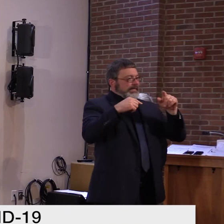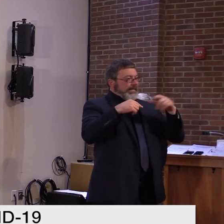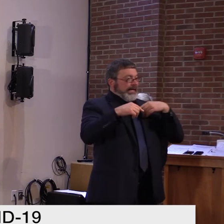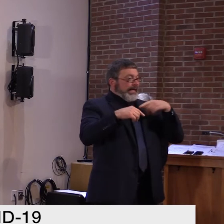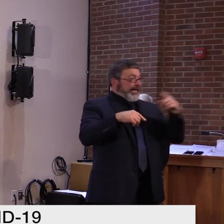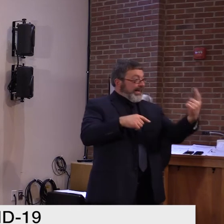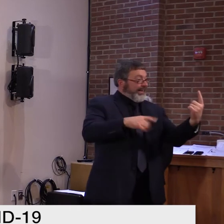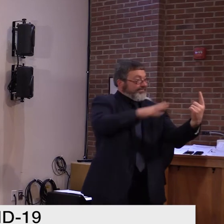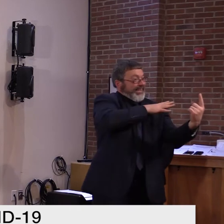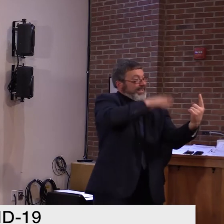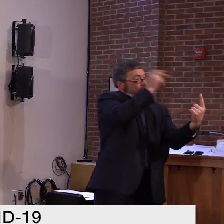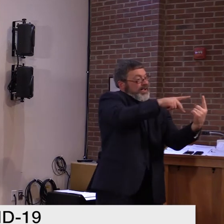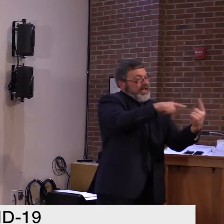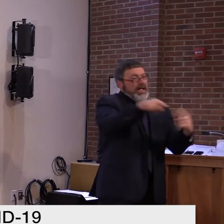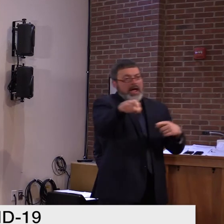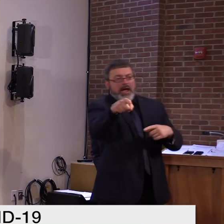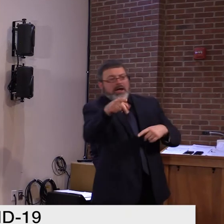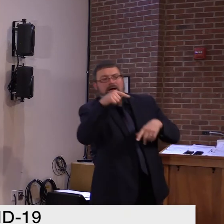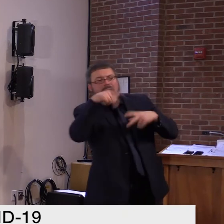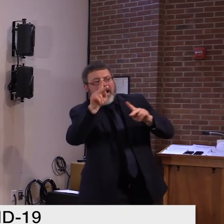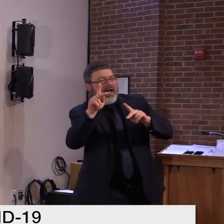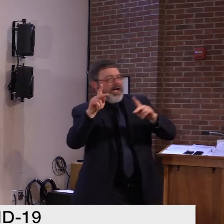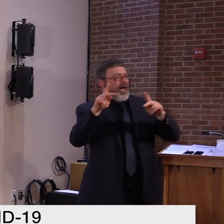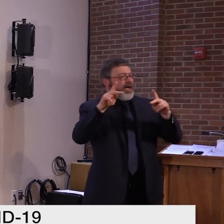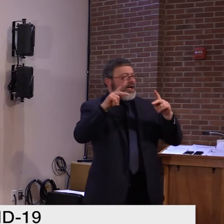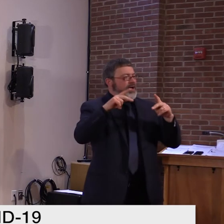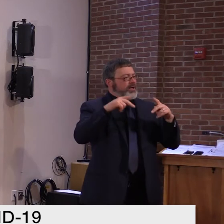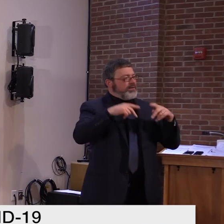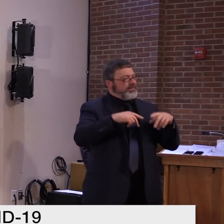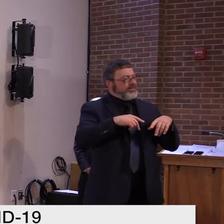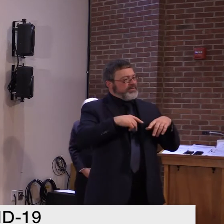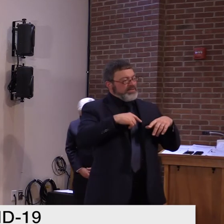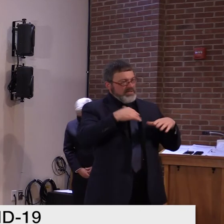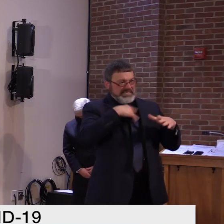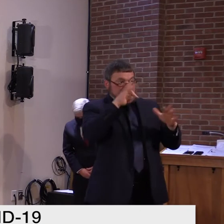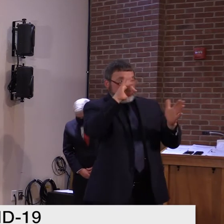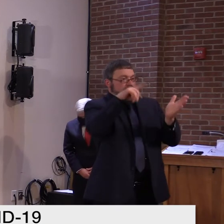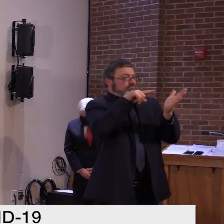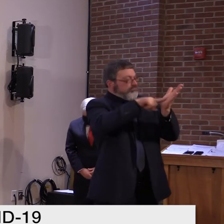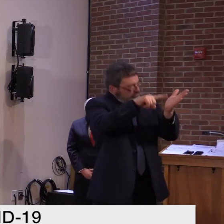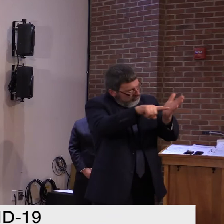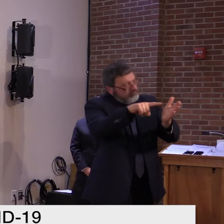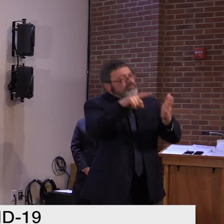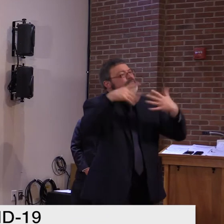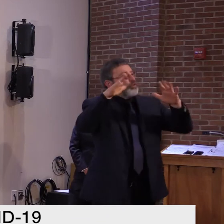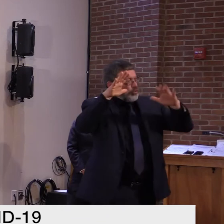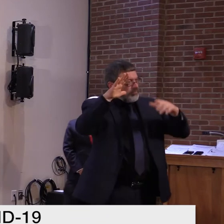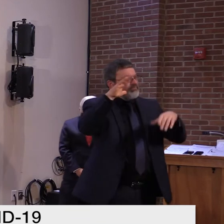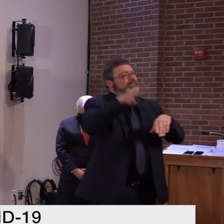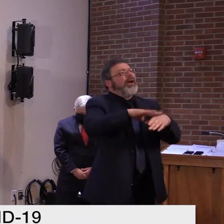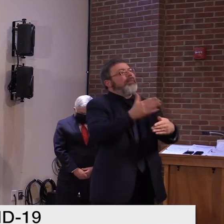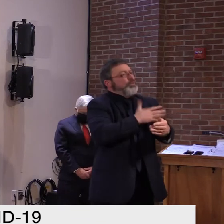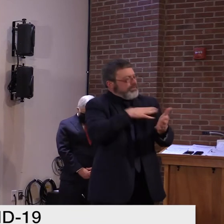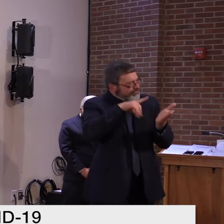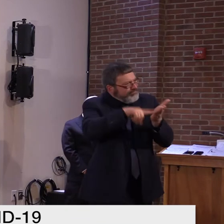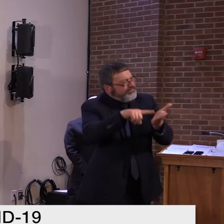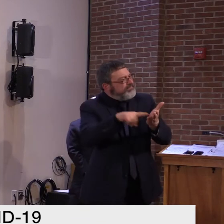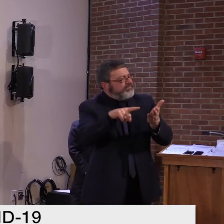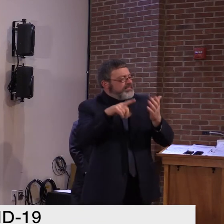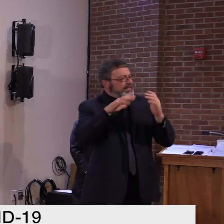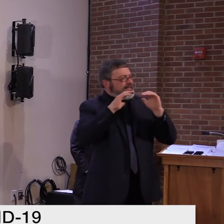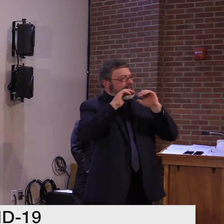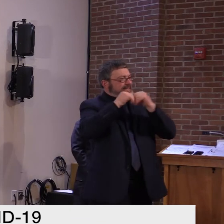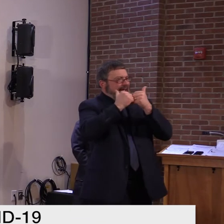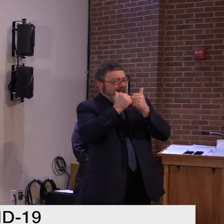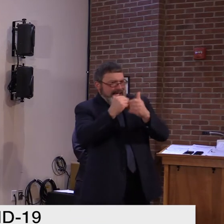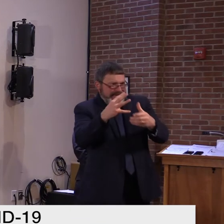quite a bit of research on music that makes it really challenging, uh, to provide accommodations in school. And we've been struggling with that with our team, uh, and with